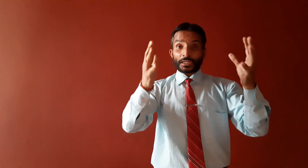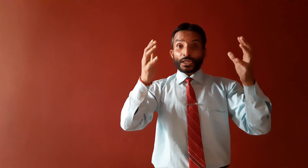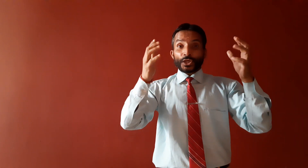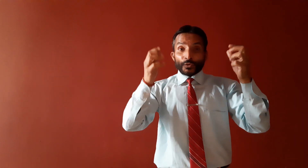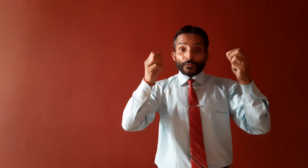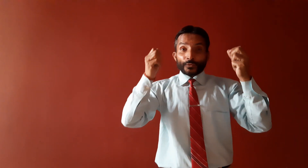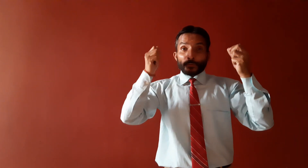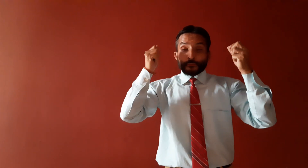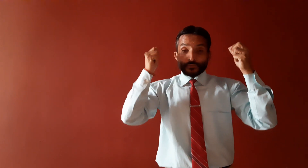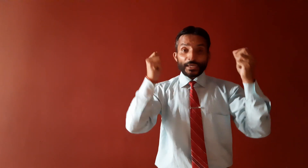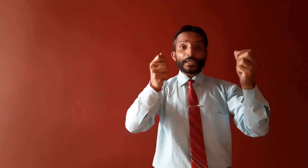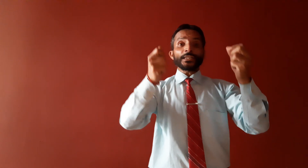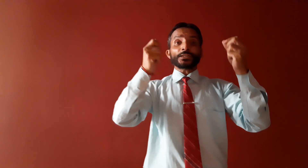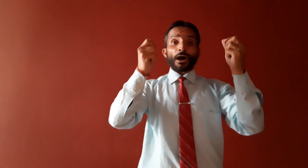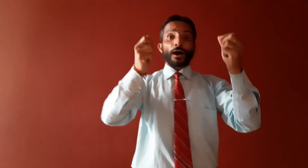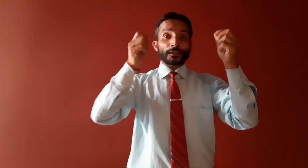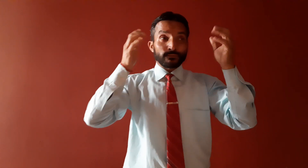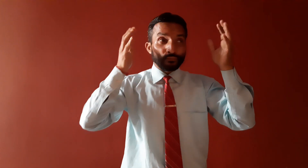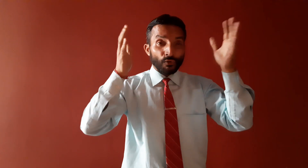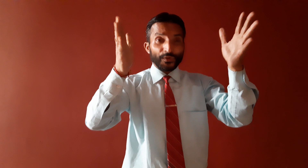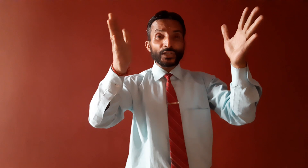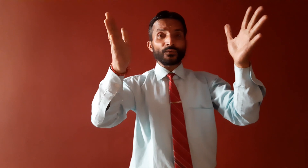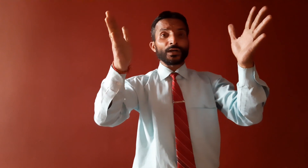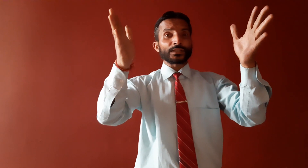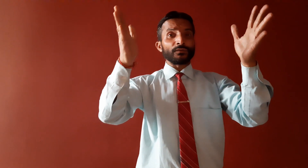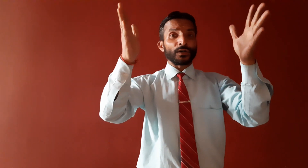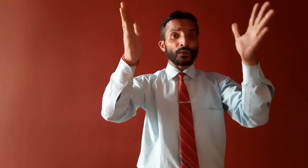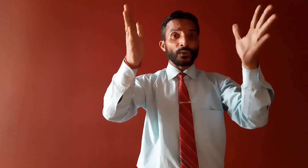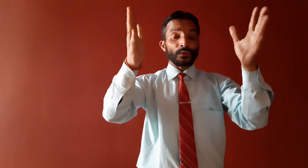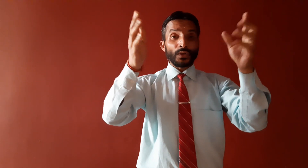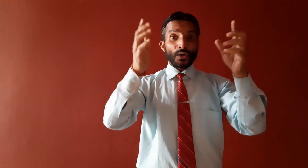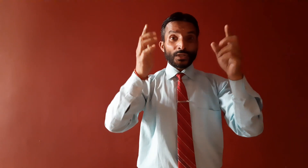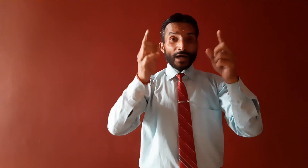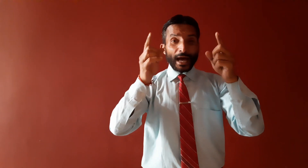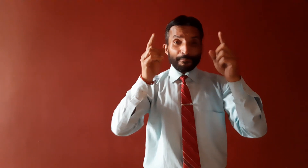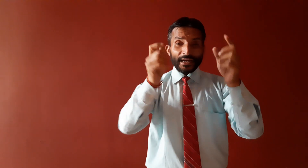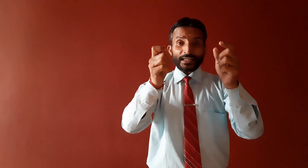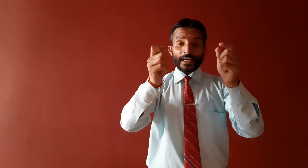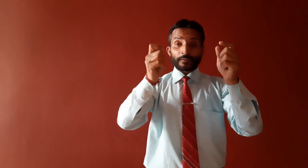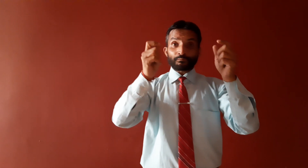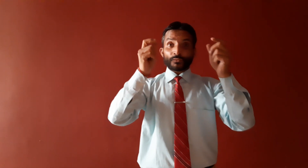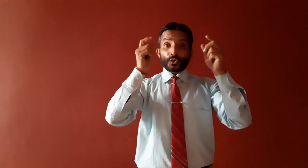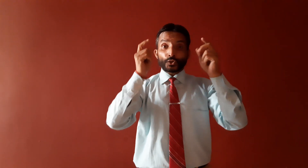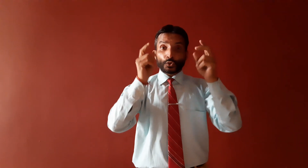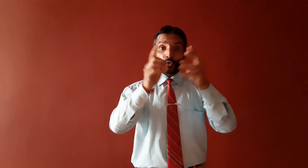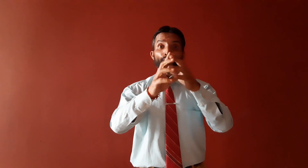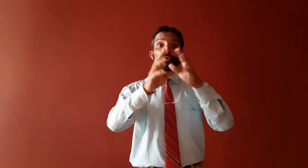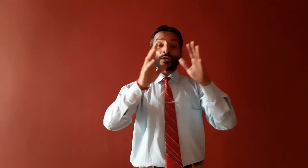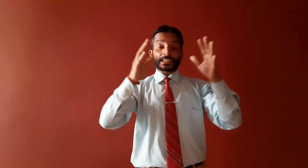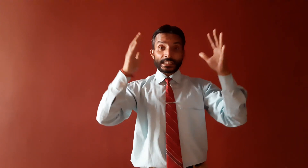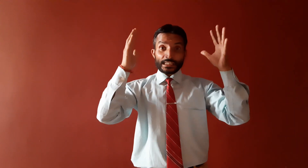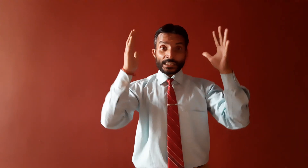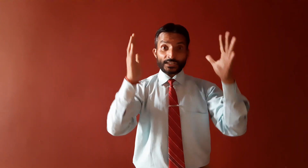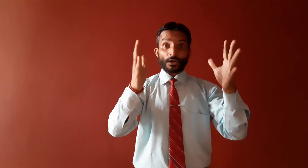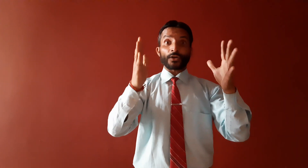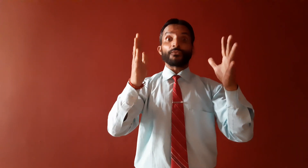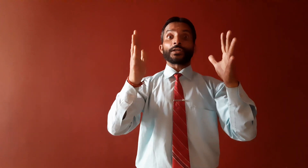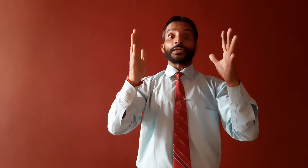if we start moving towards our goal, every time two forces start working,